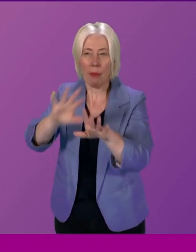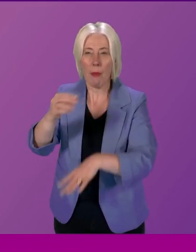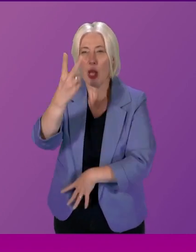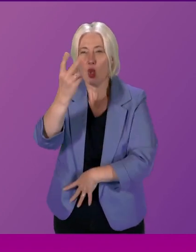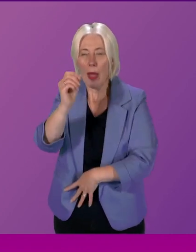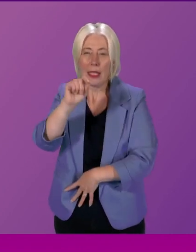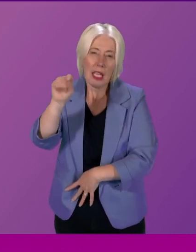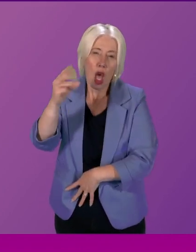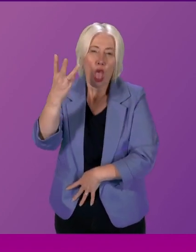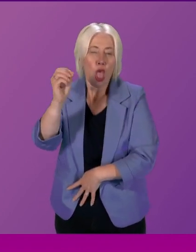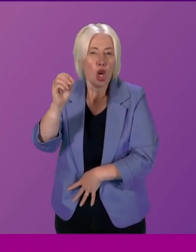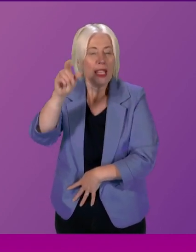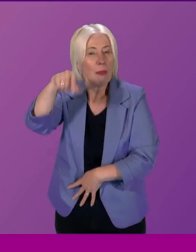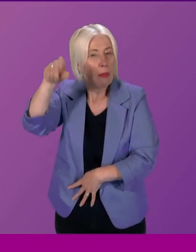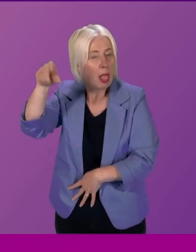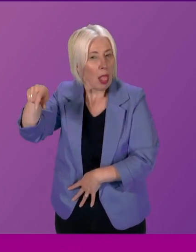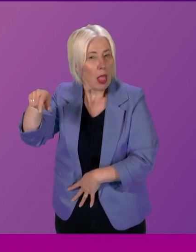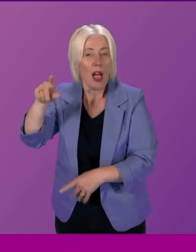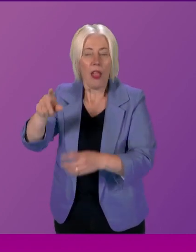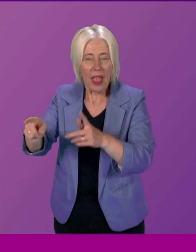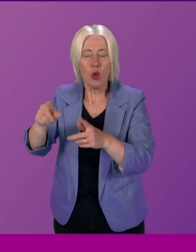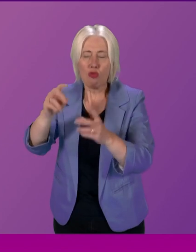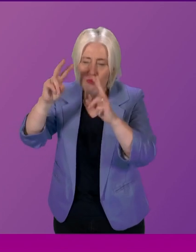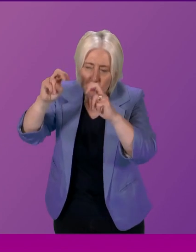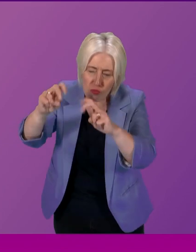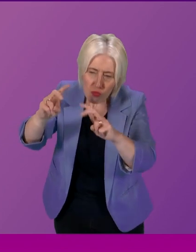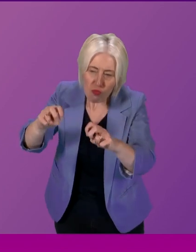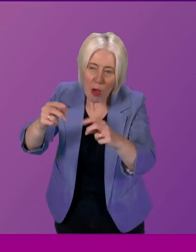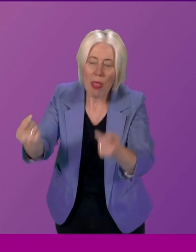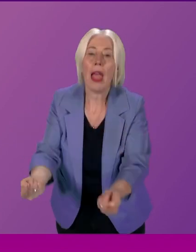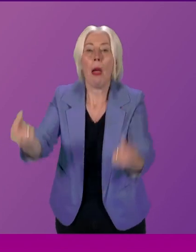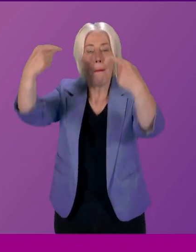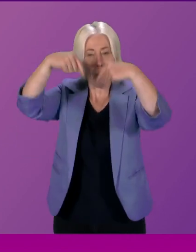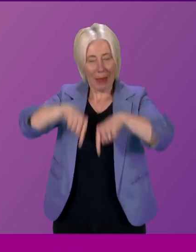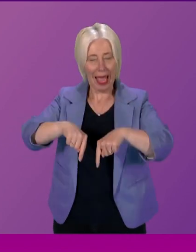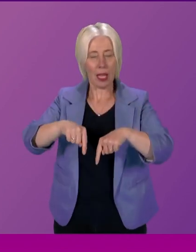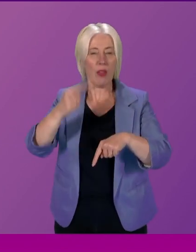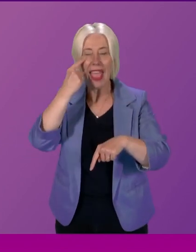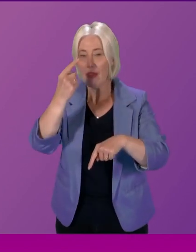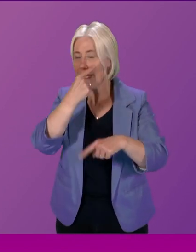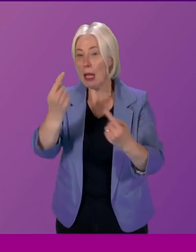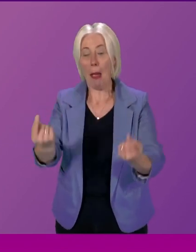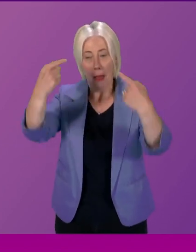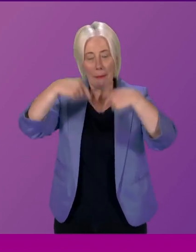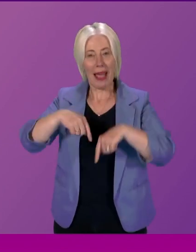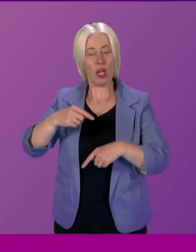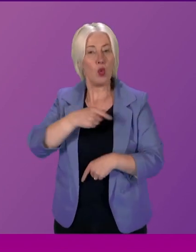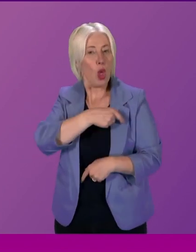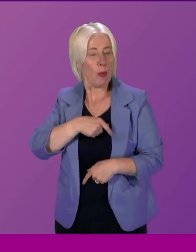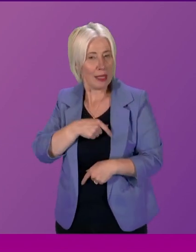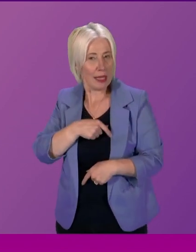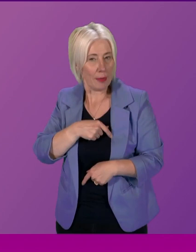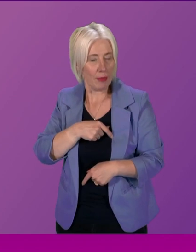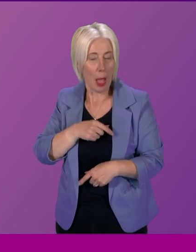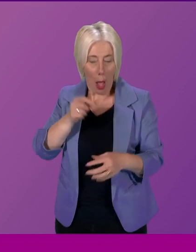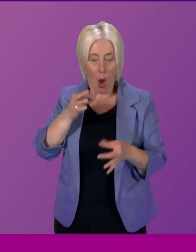people could constructively report and then come back to the lead committee with their evidence to take forward. We wouldn't want to involve